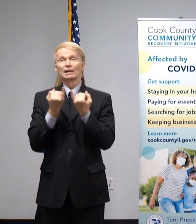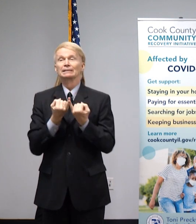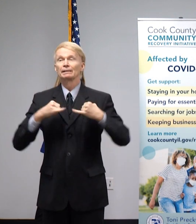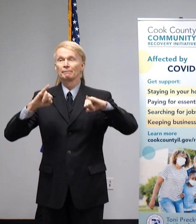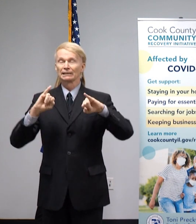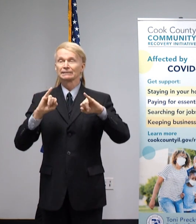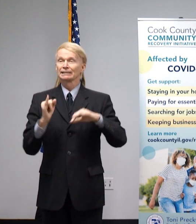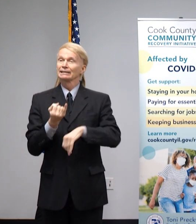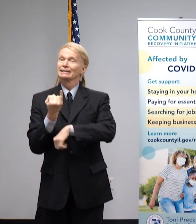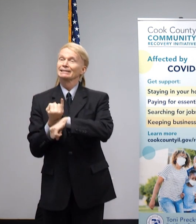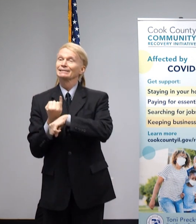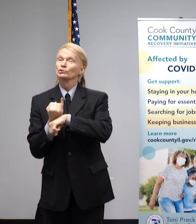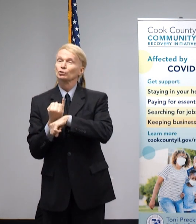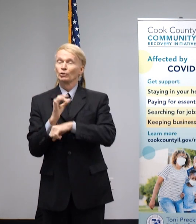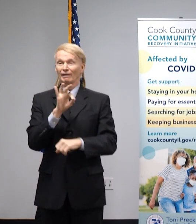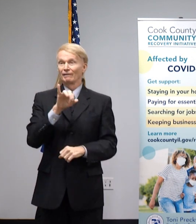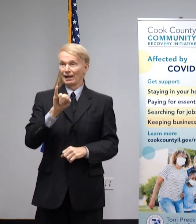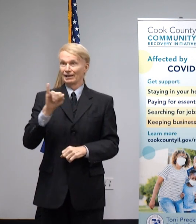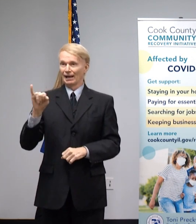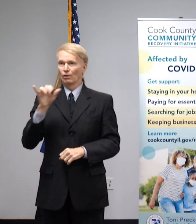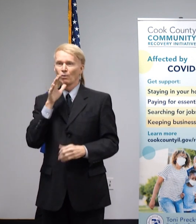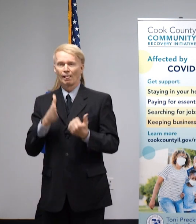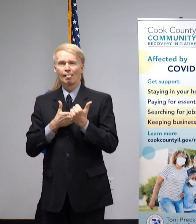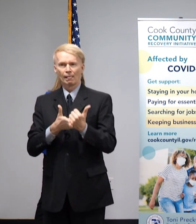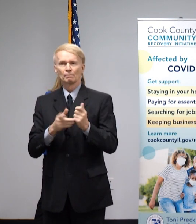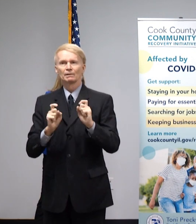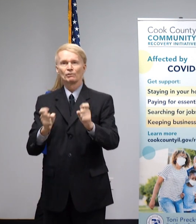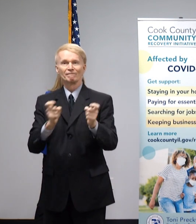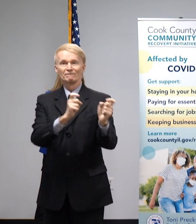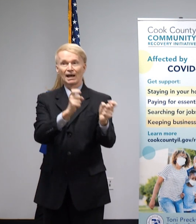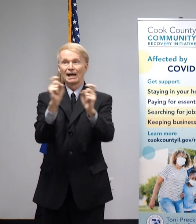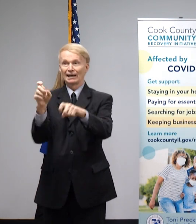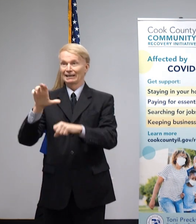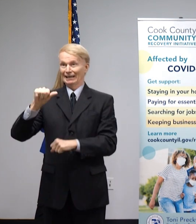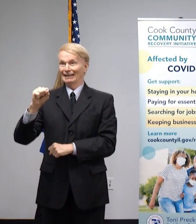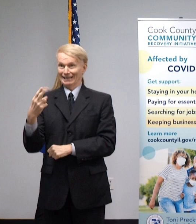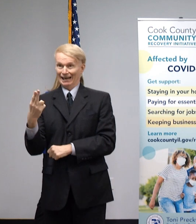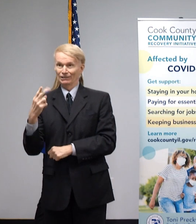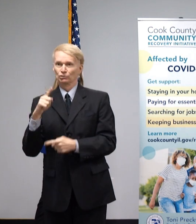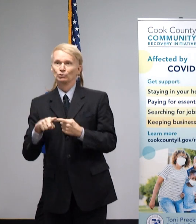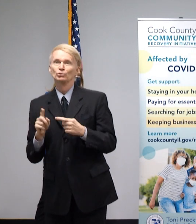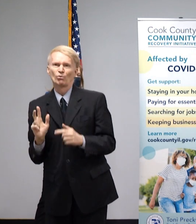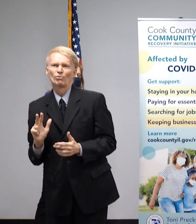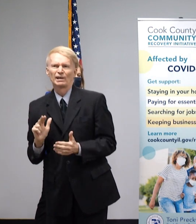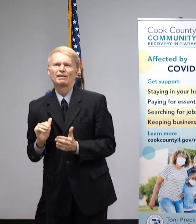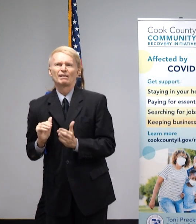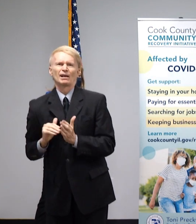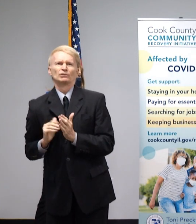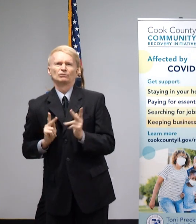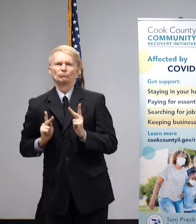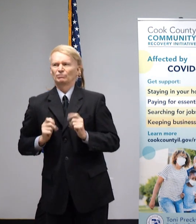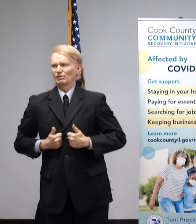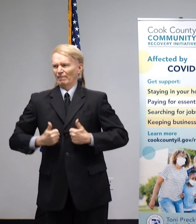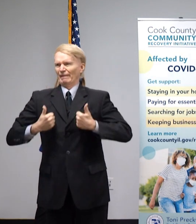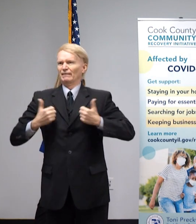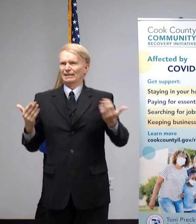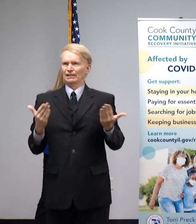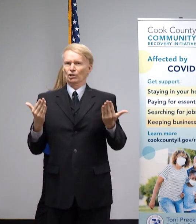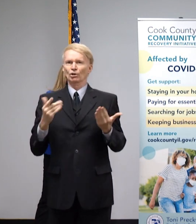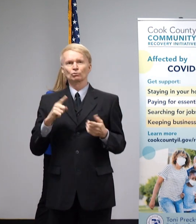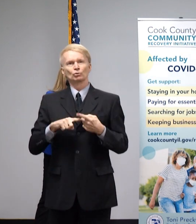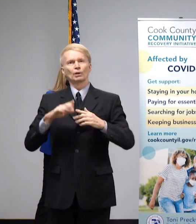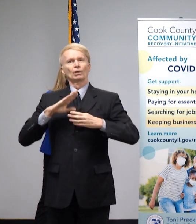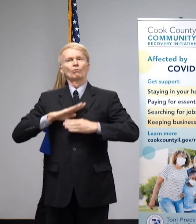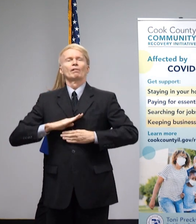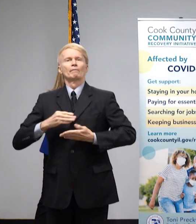solution that will put cash in the hands of 3,000 residents so they can find a little relief. I'm excited about